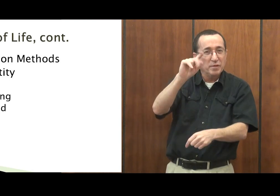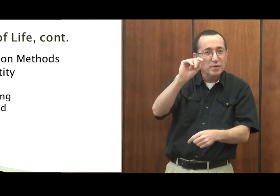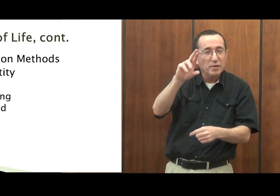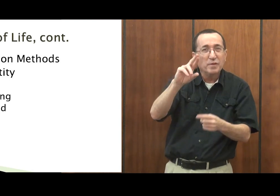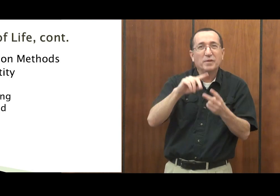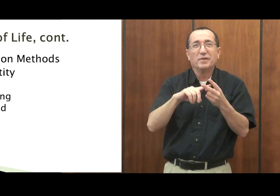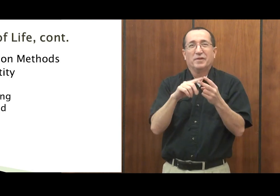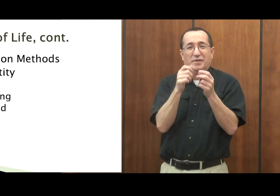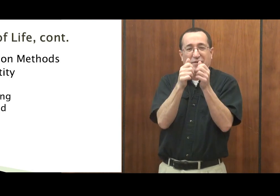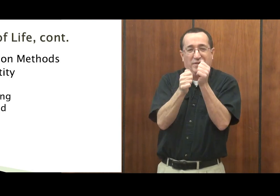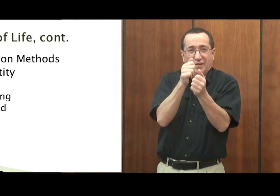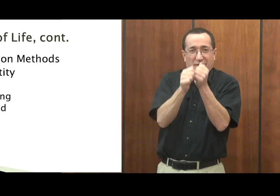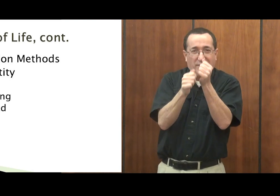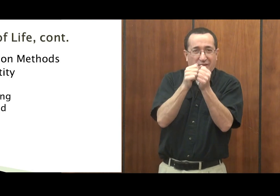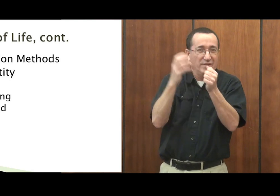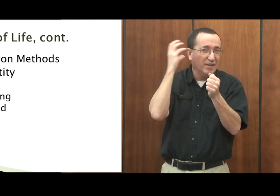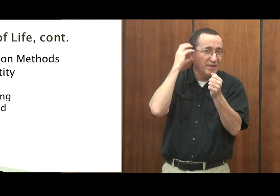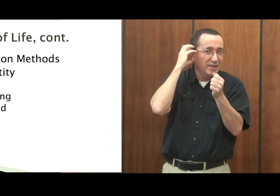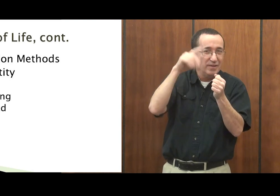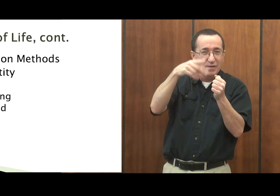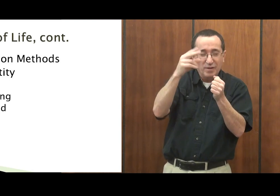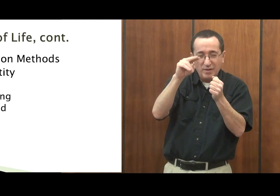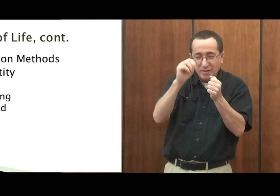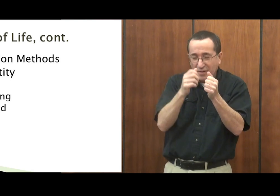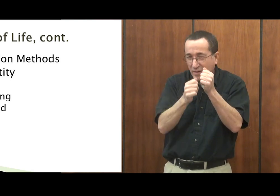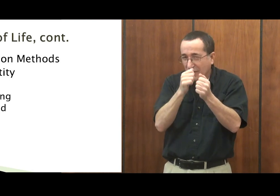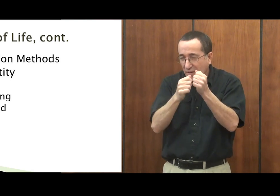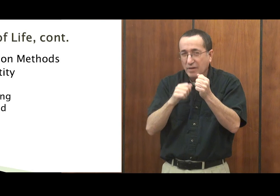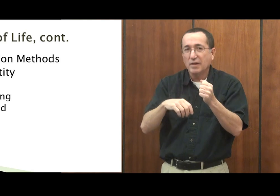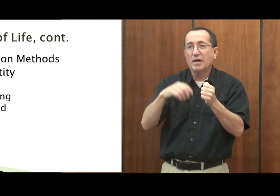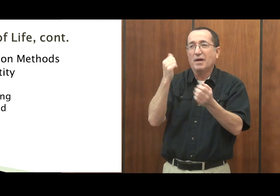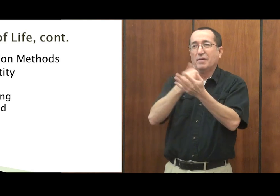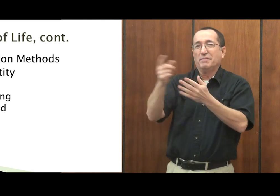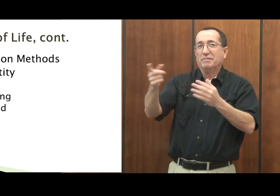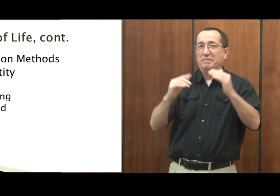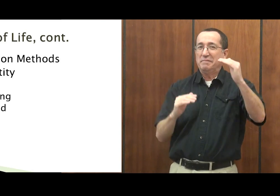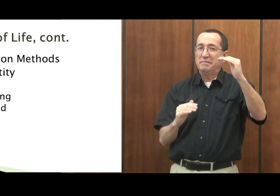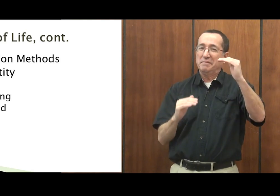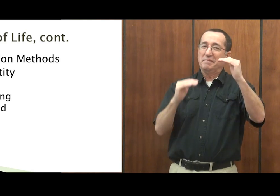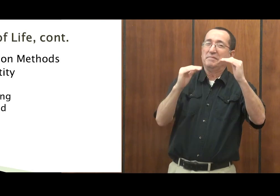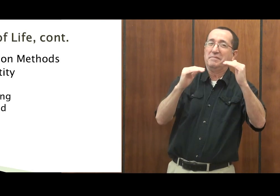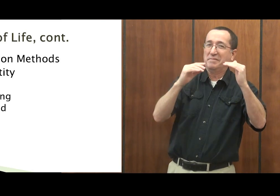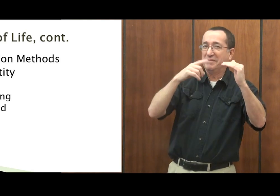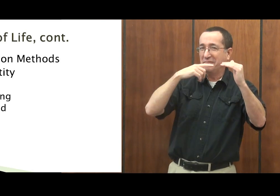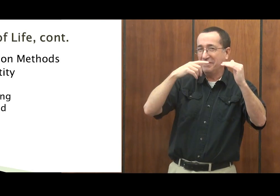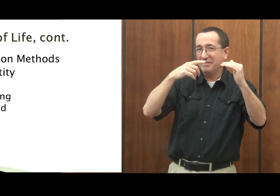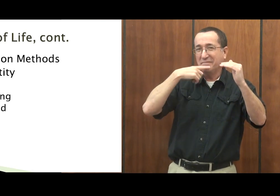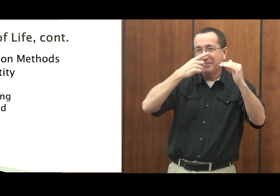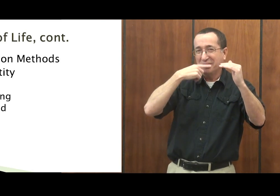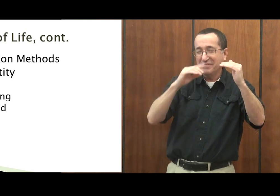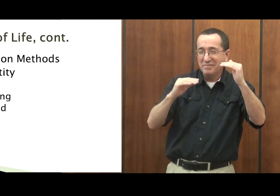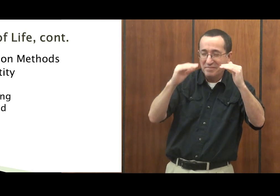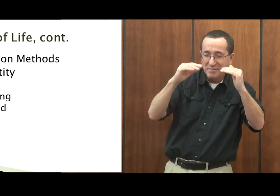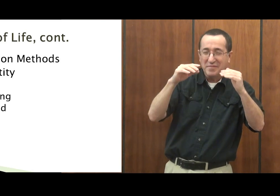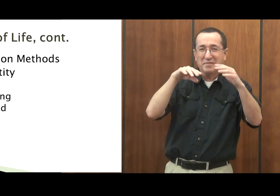We can use computers. We use texting on phones. Technology has really